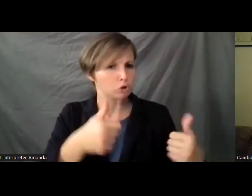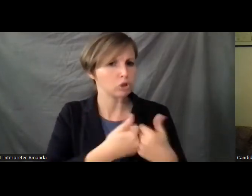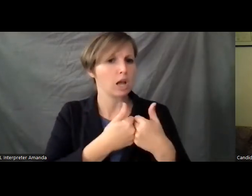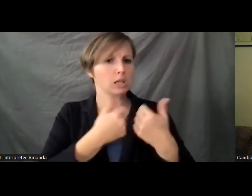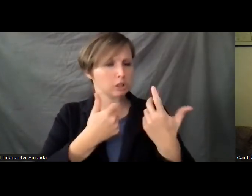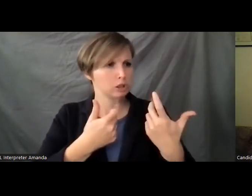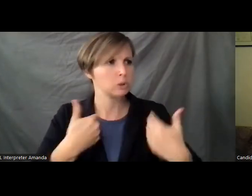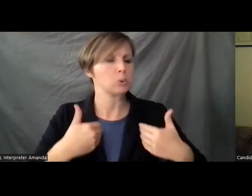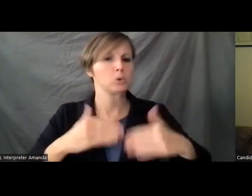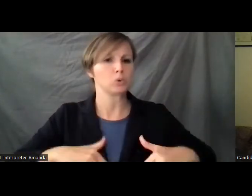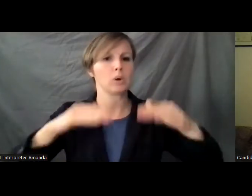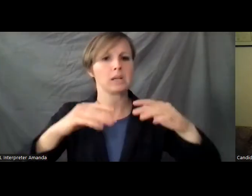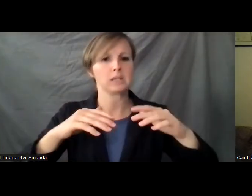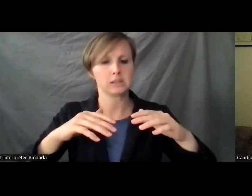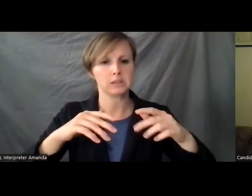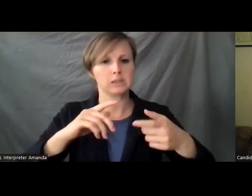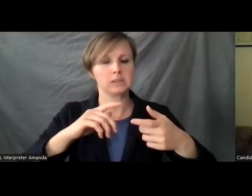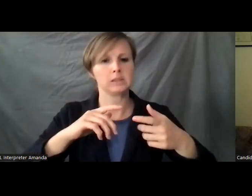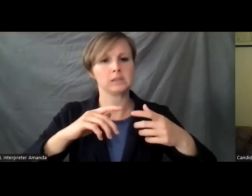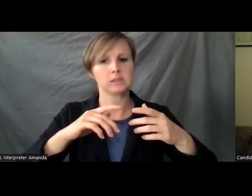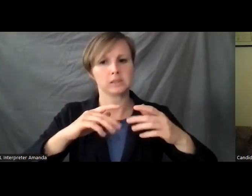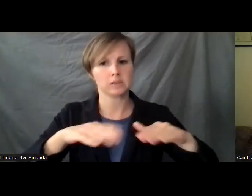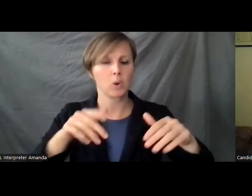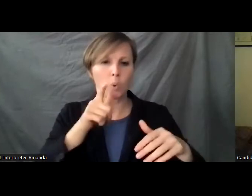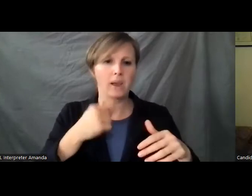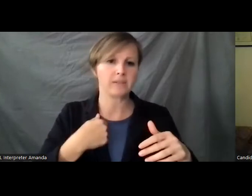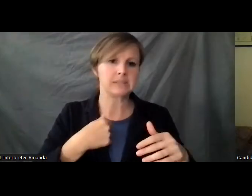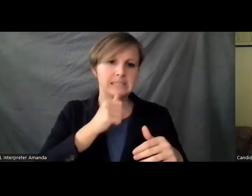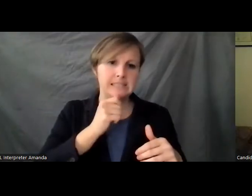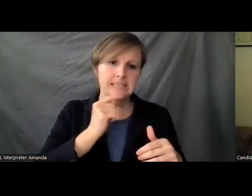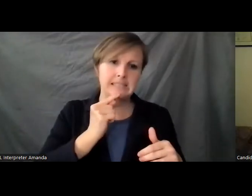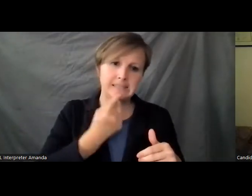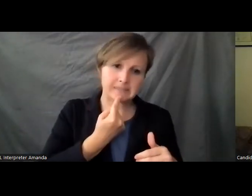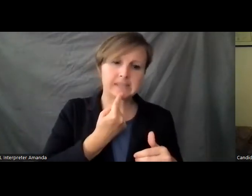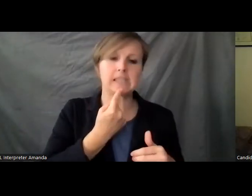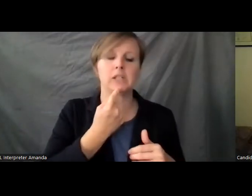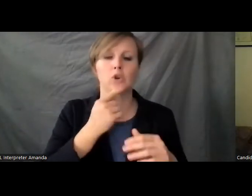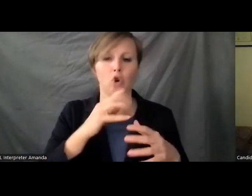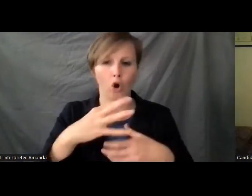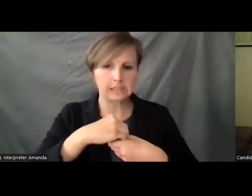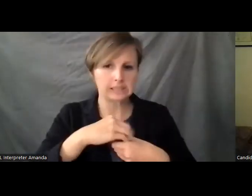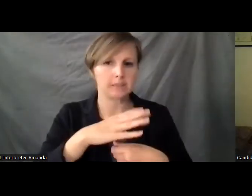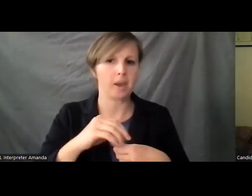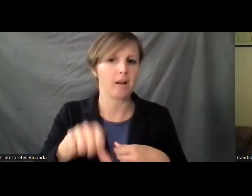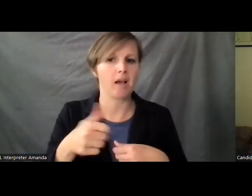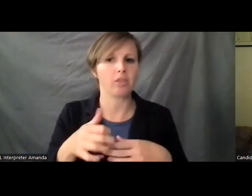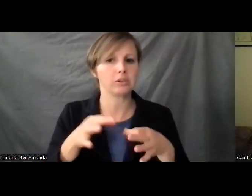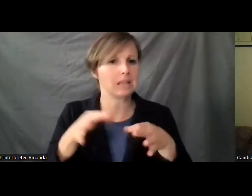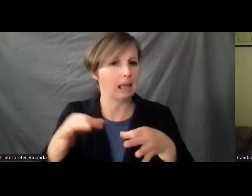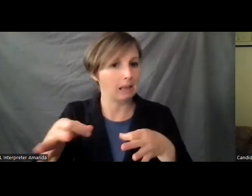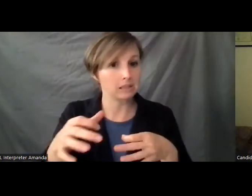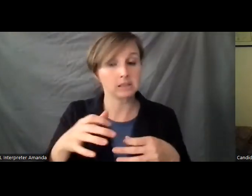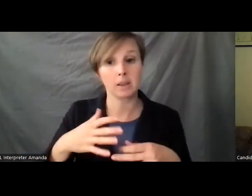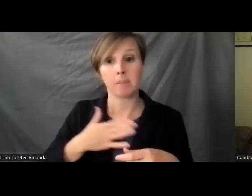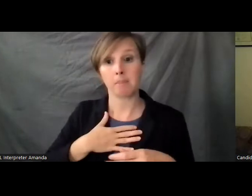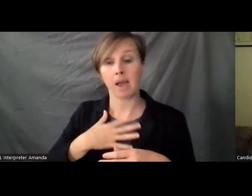children that suffer from severe autism and other developmental delays. I also bring extensive experience from my